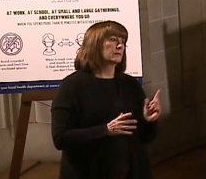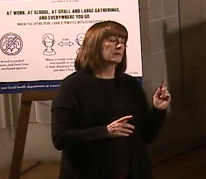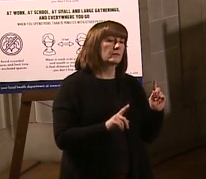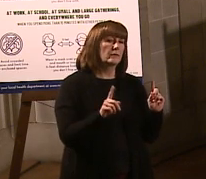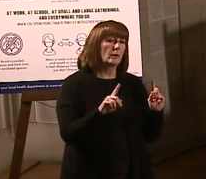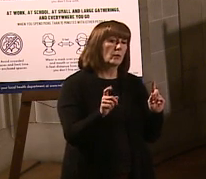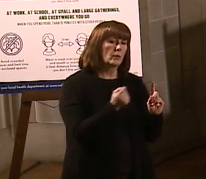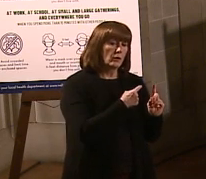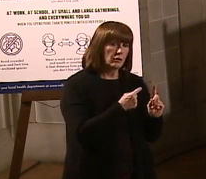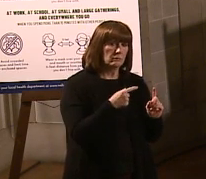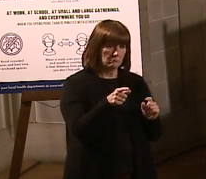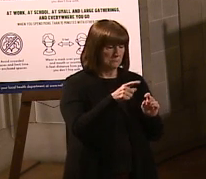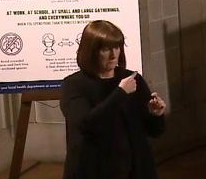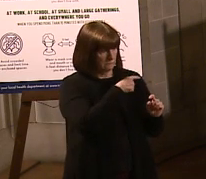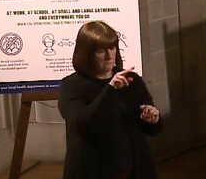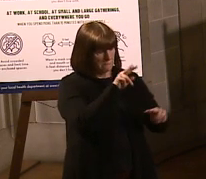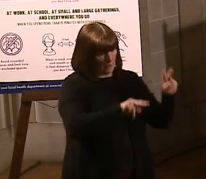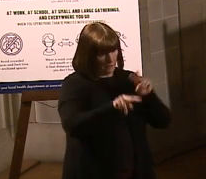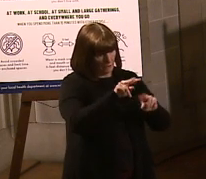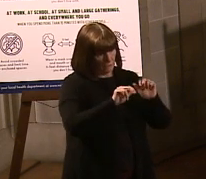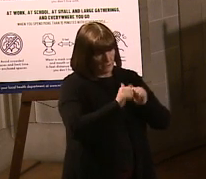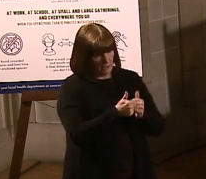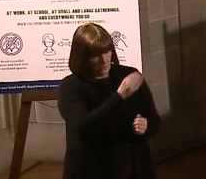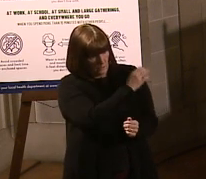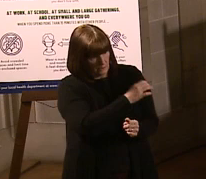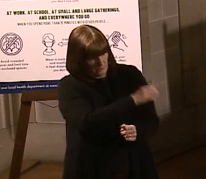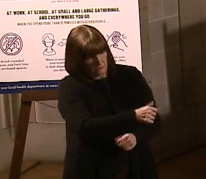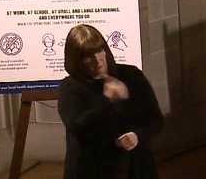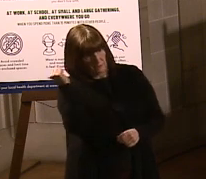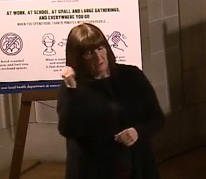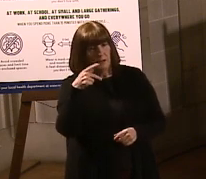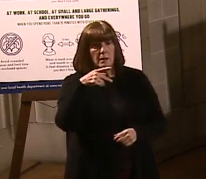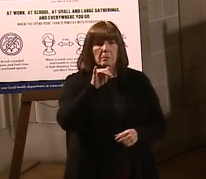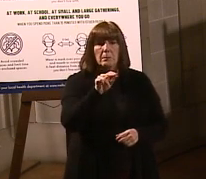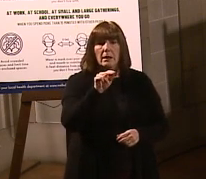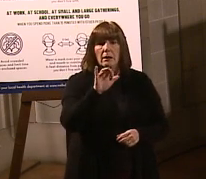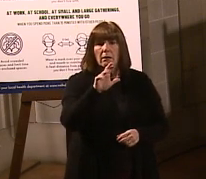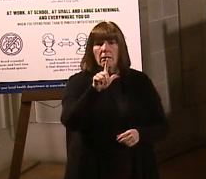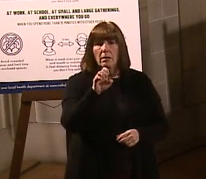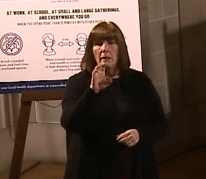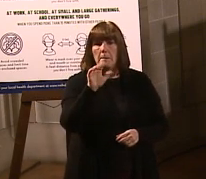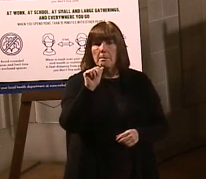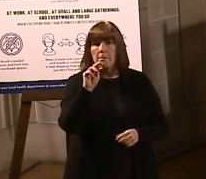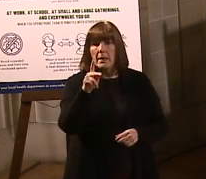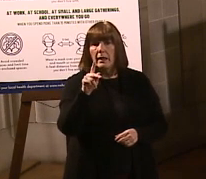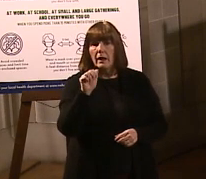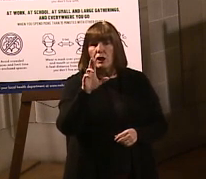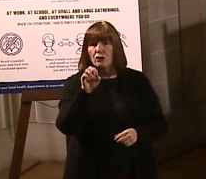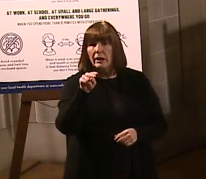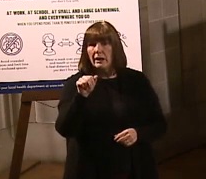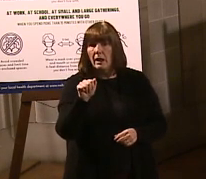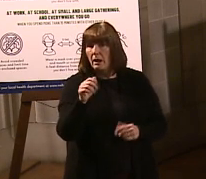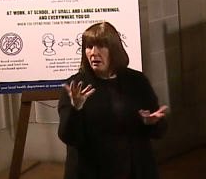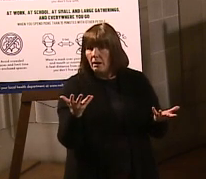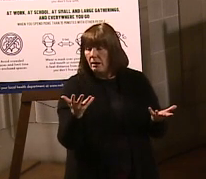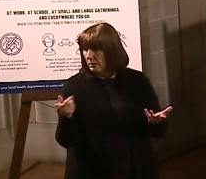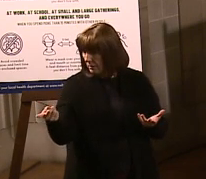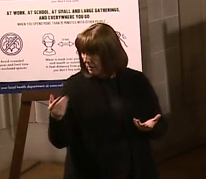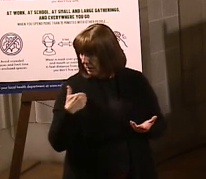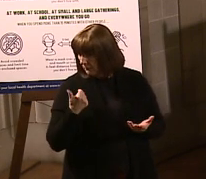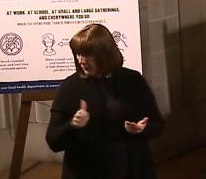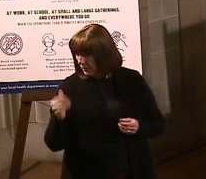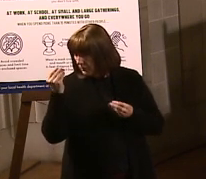So the question was, did I monitor how the clinic has gone at the Pinnacle Bank Arena today? I have not. Angie, do you have any information on how that's gone?